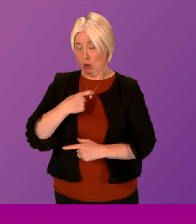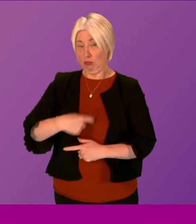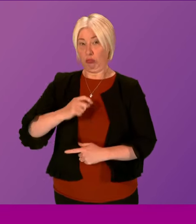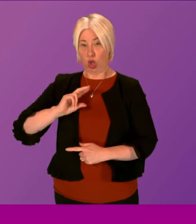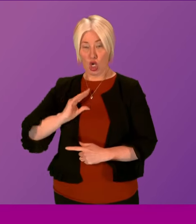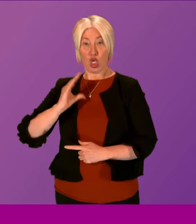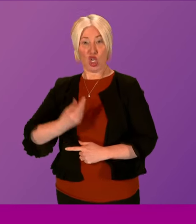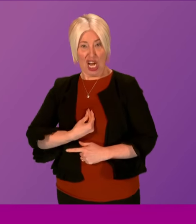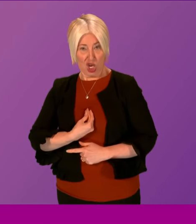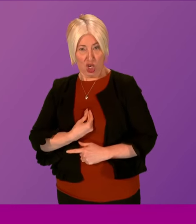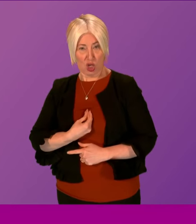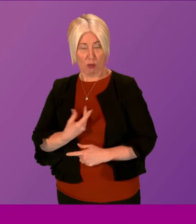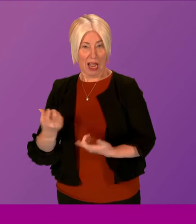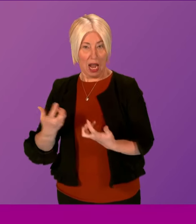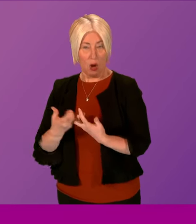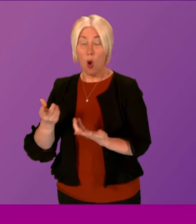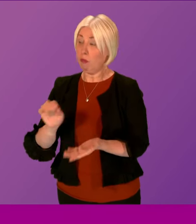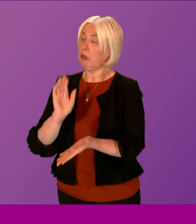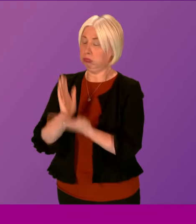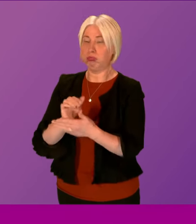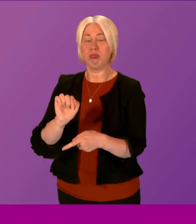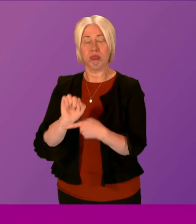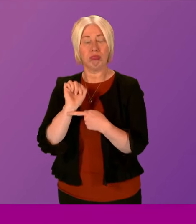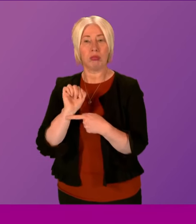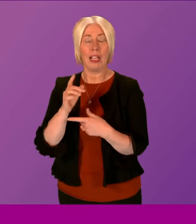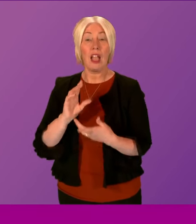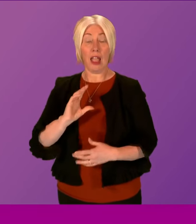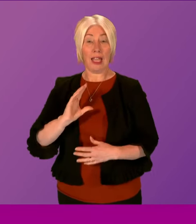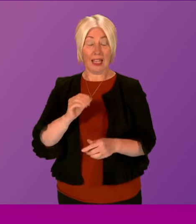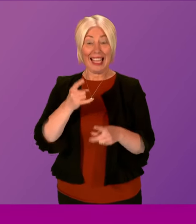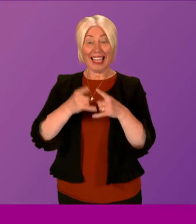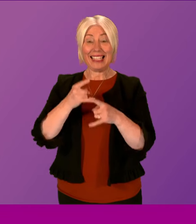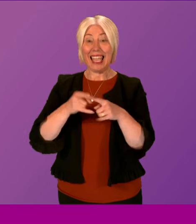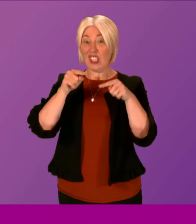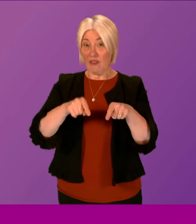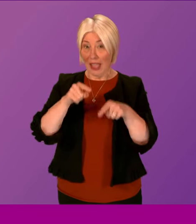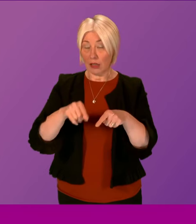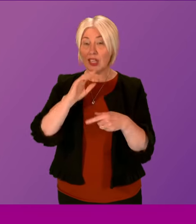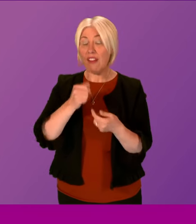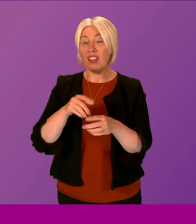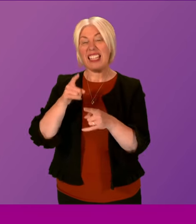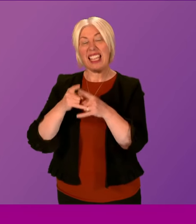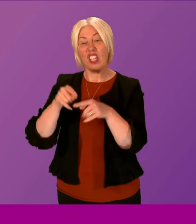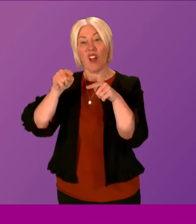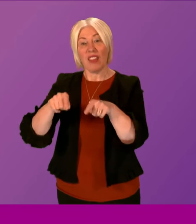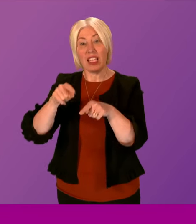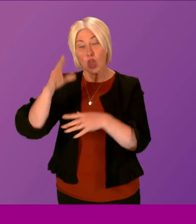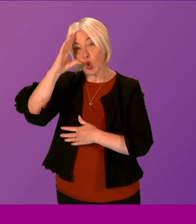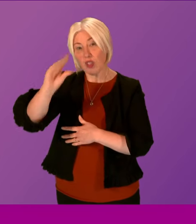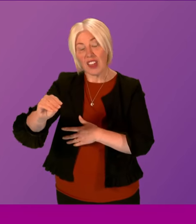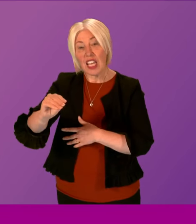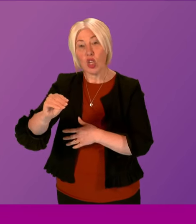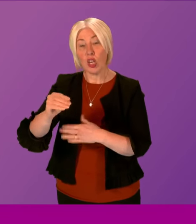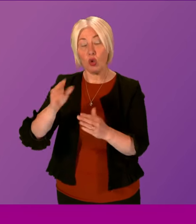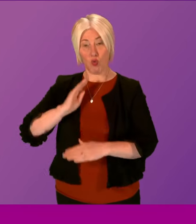take extremely seriously. All registered sex offenders are subject to sex offender notification requirements and any change of name must,